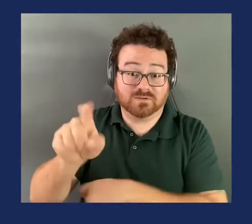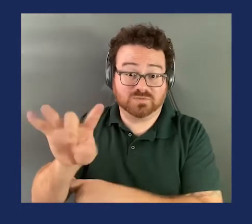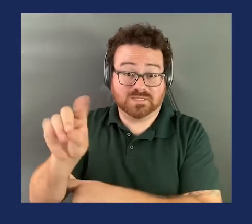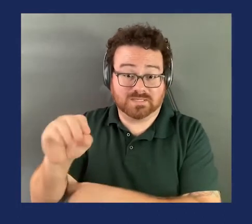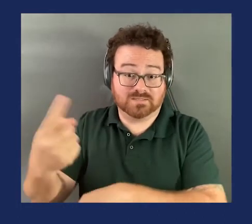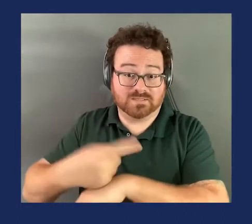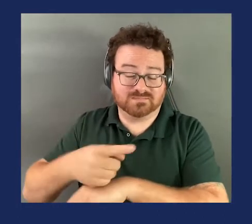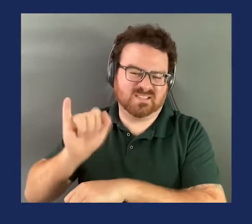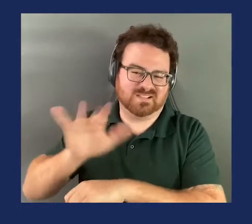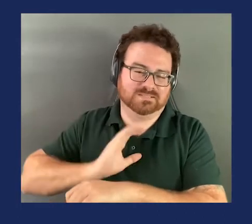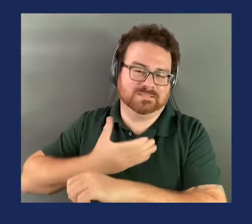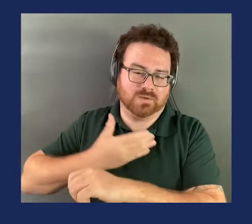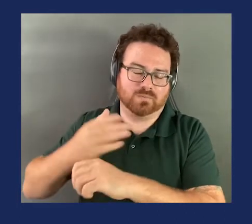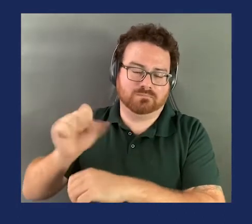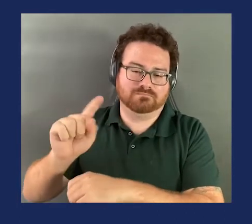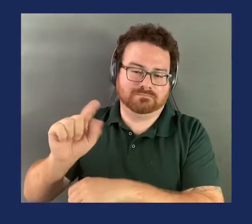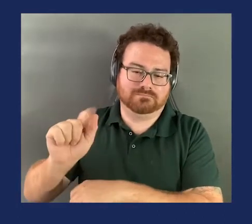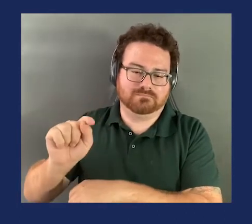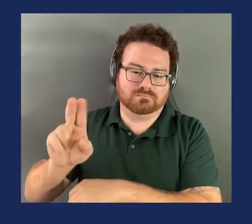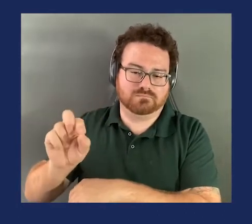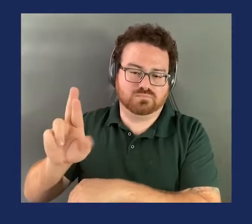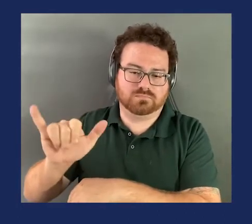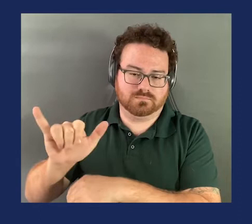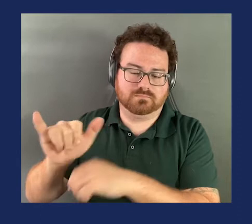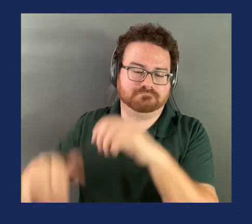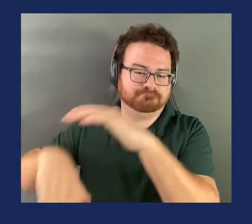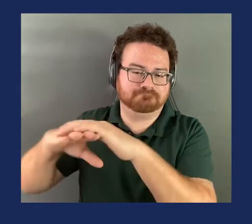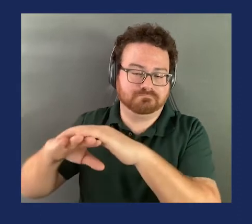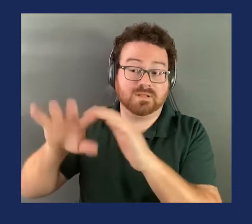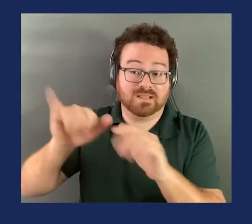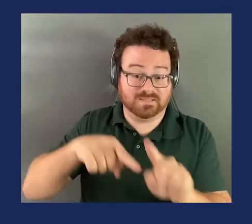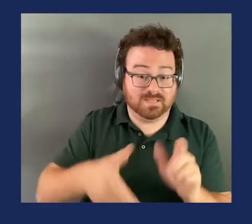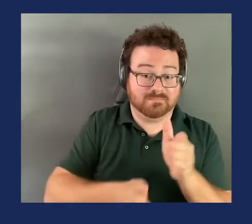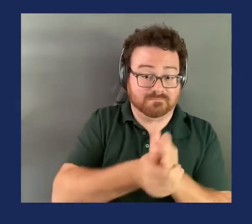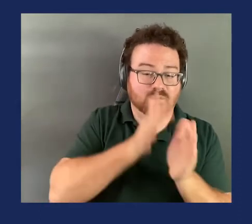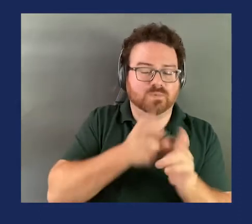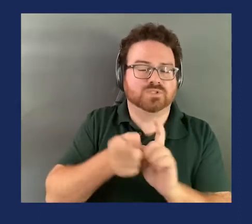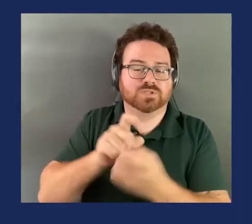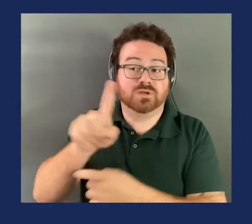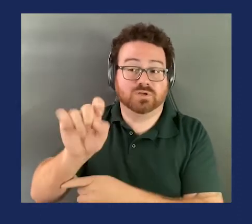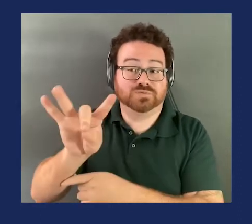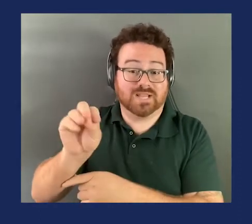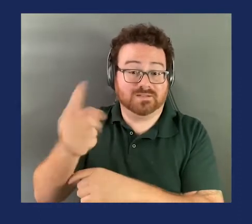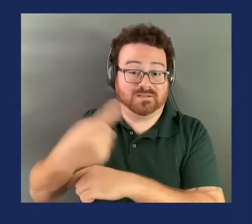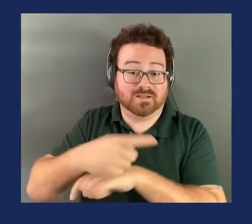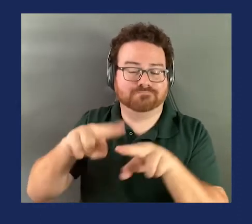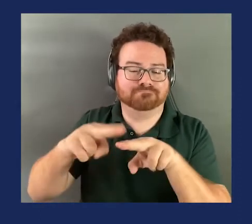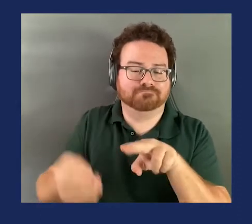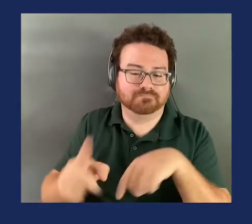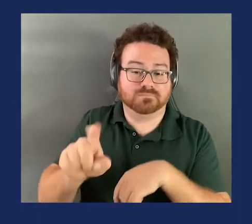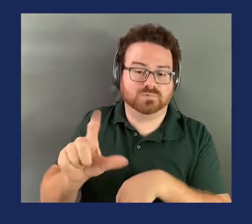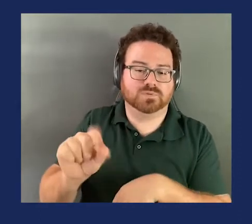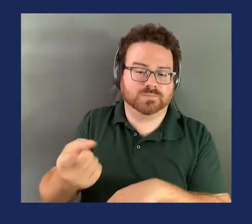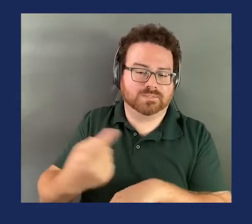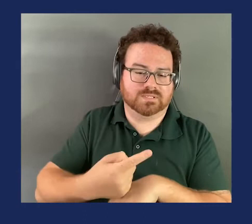a statute for an effective date, the amendment would change that to a 120-day effective date. And at the same time, it would seek public comment